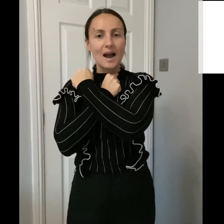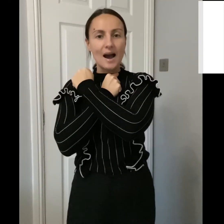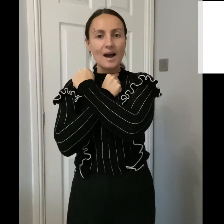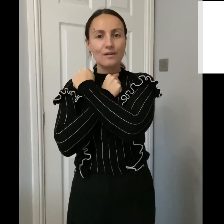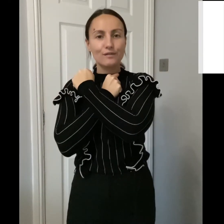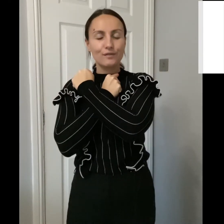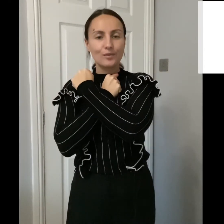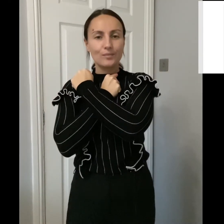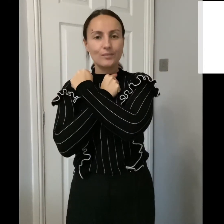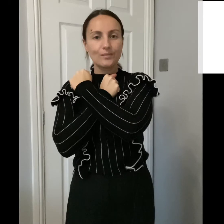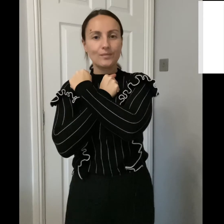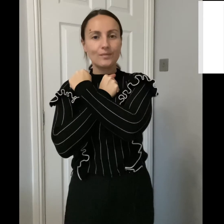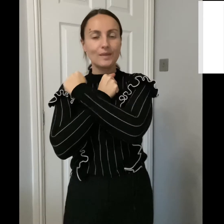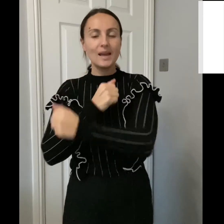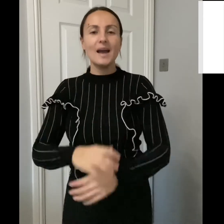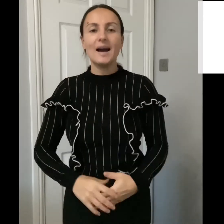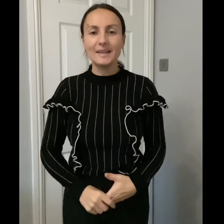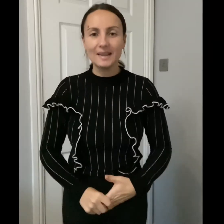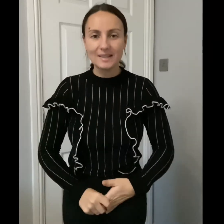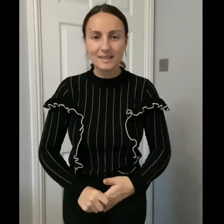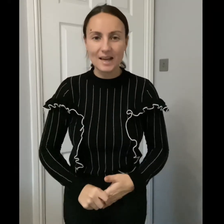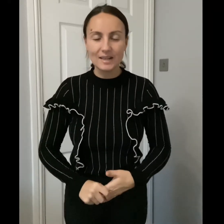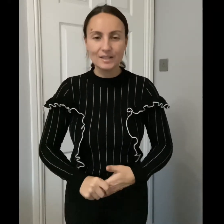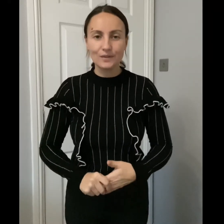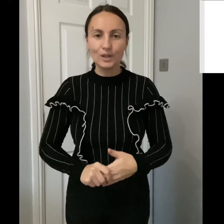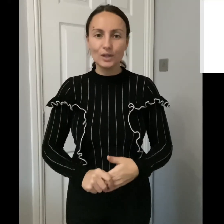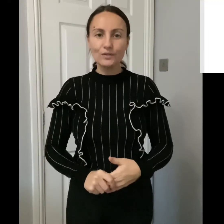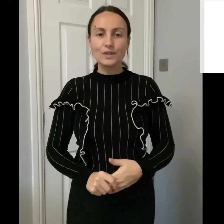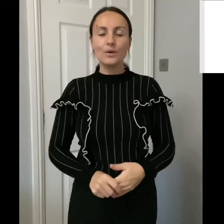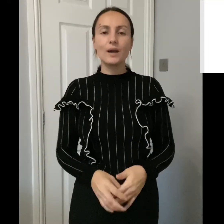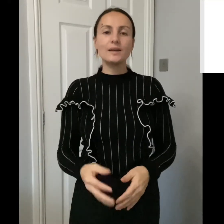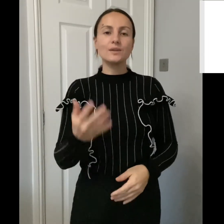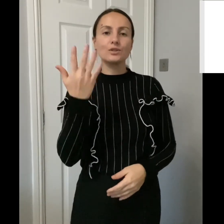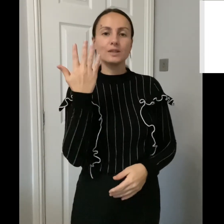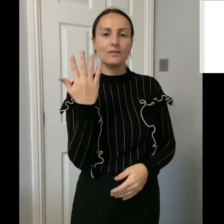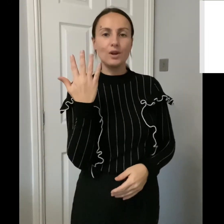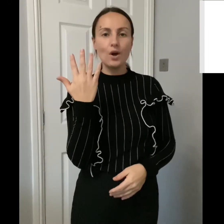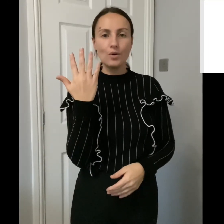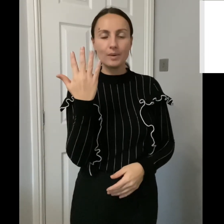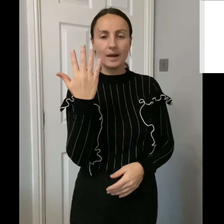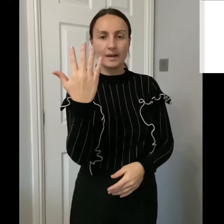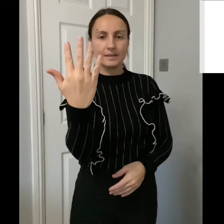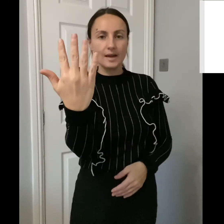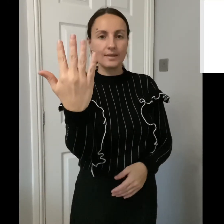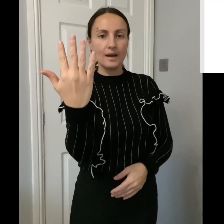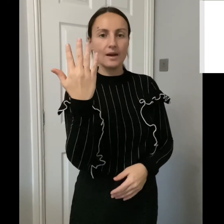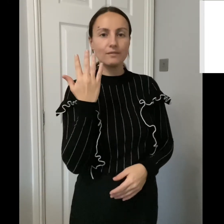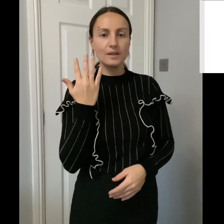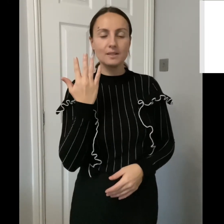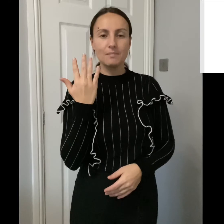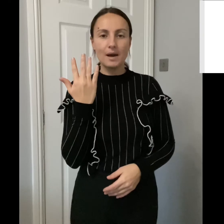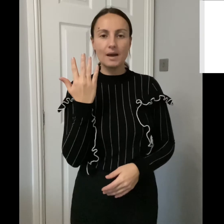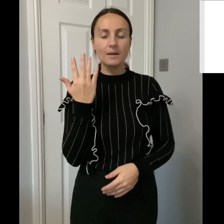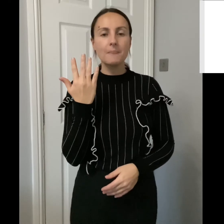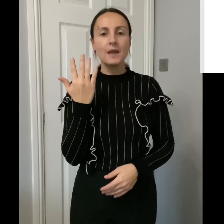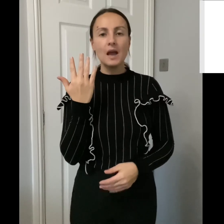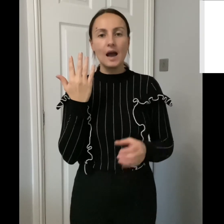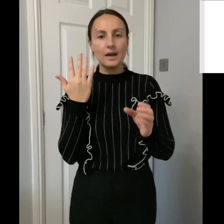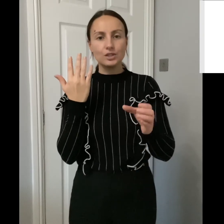and the last sign is for gloves okay so just have an open hand like that facing back and you're just